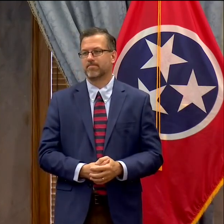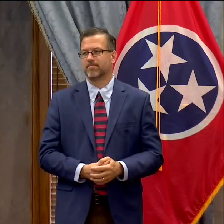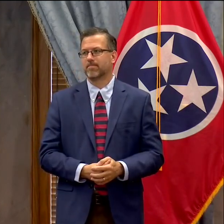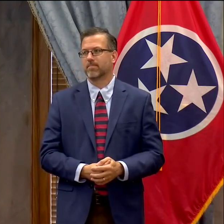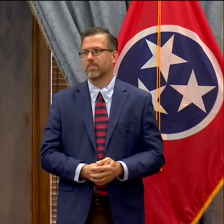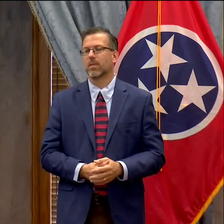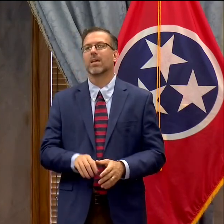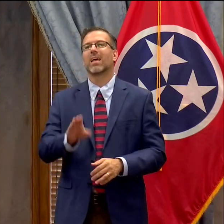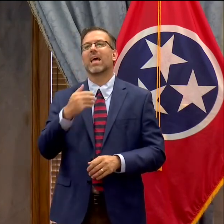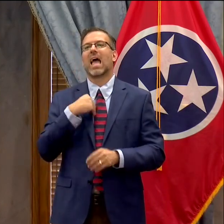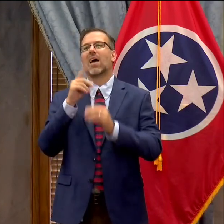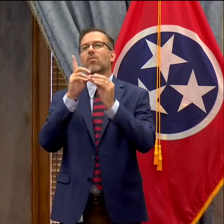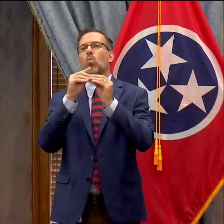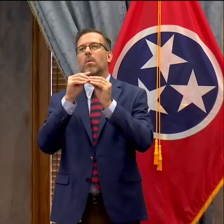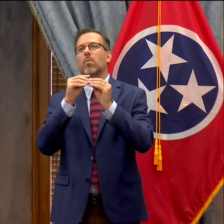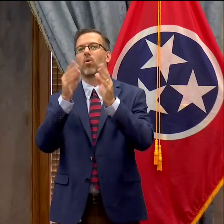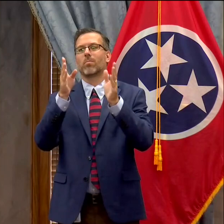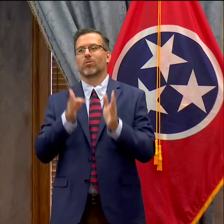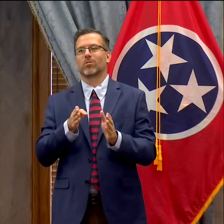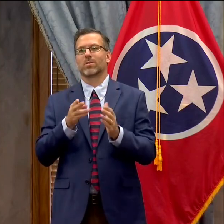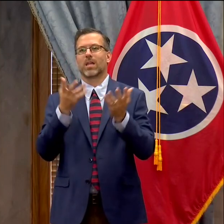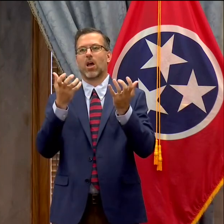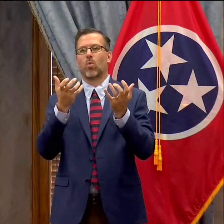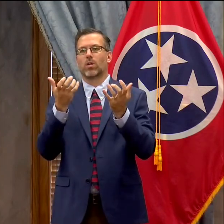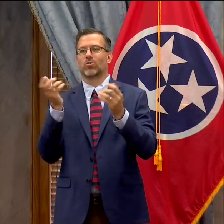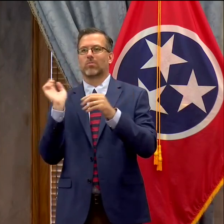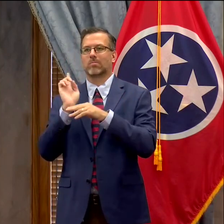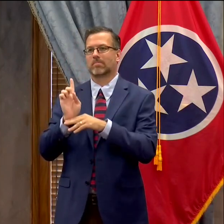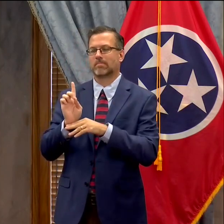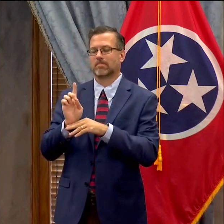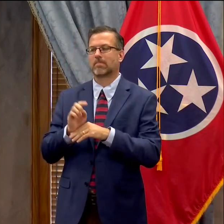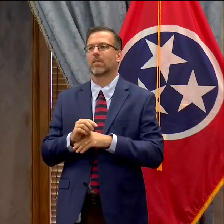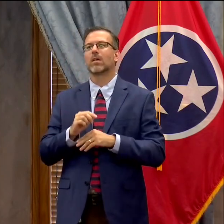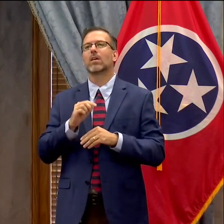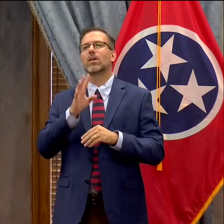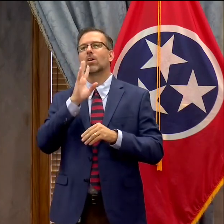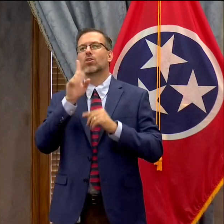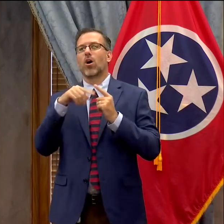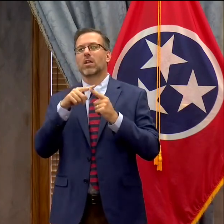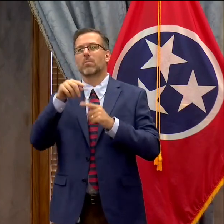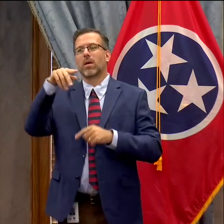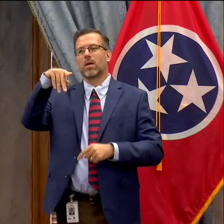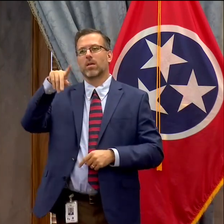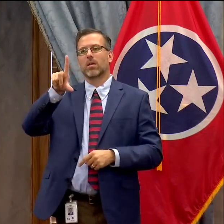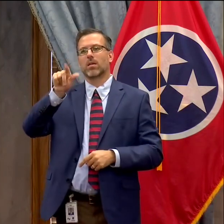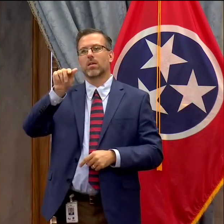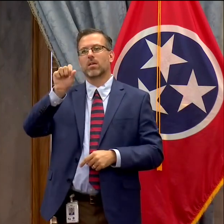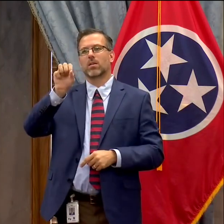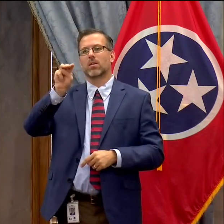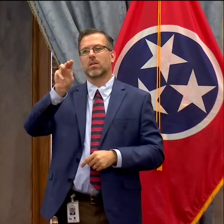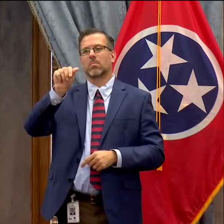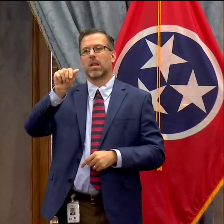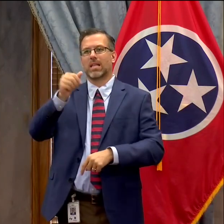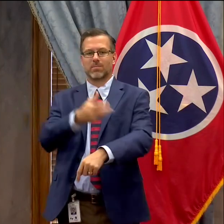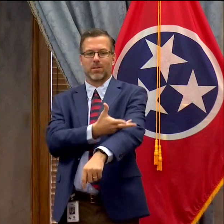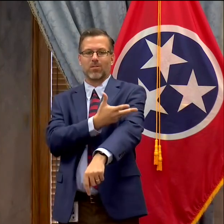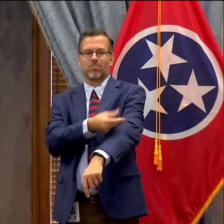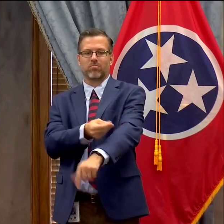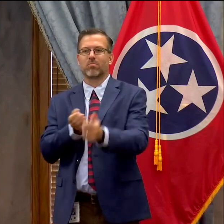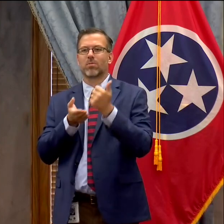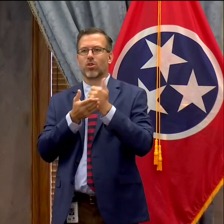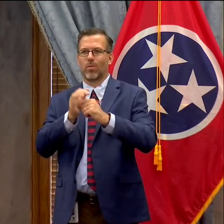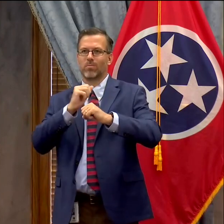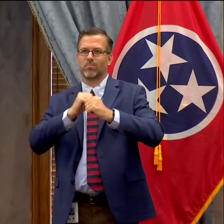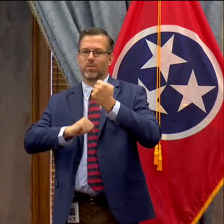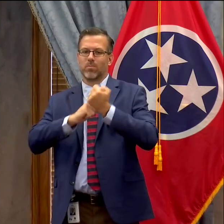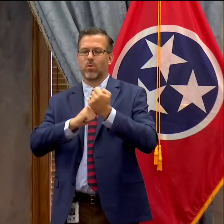uh guest so we talked a little bit about um donating plasma for COVID-19 Joseph Williams who is a member